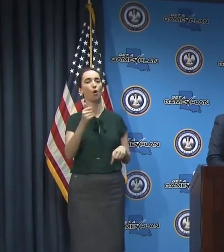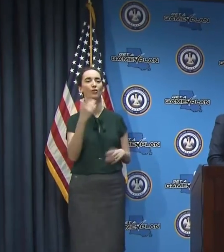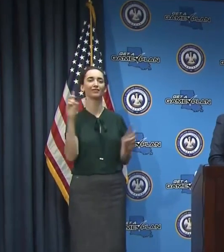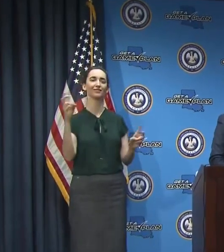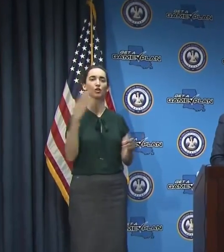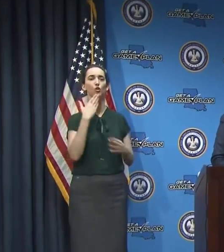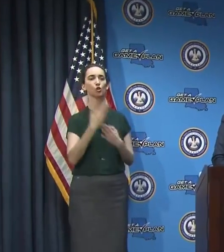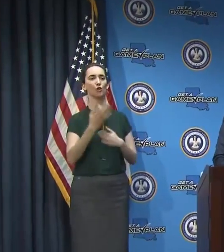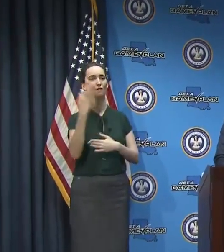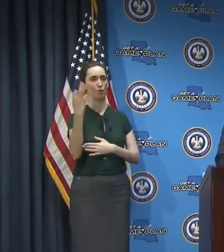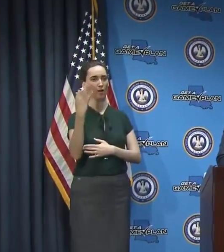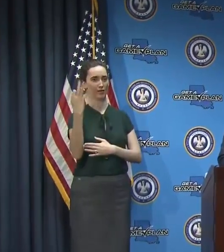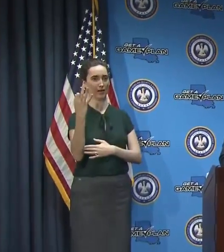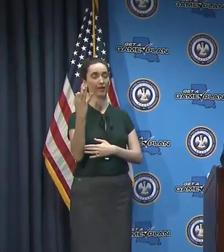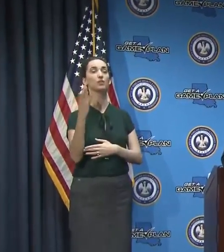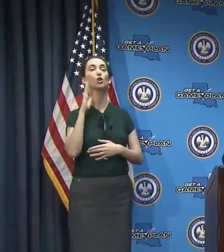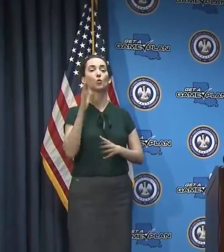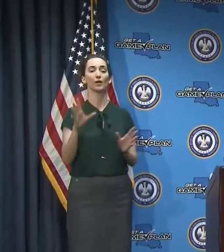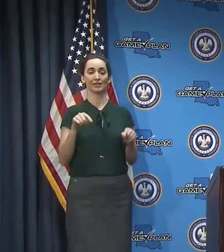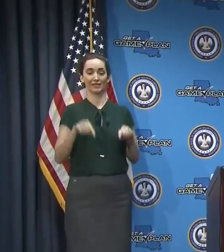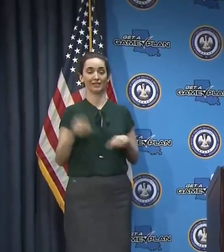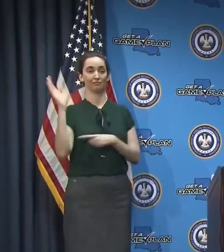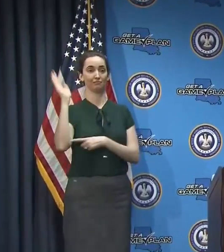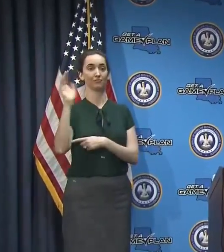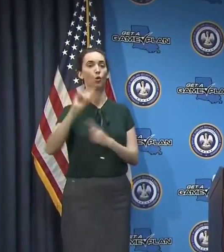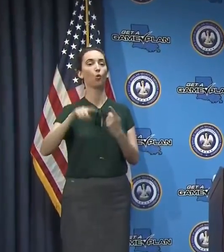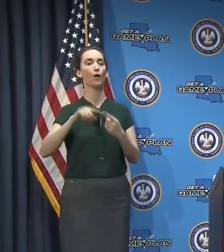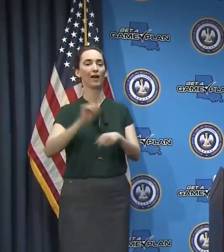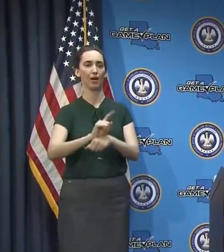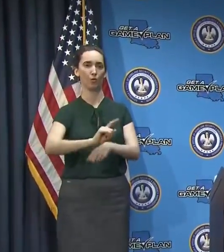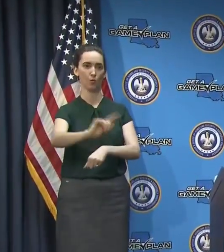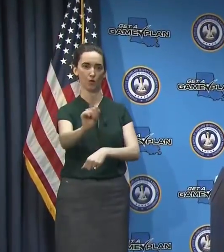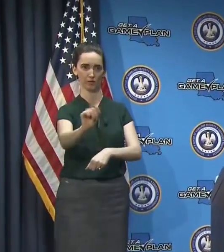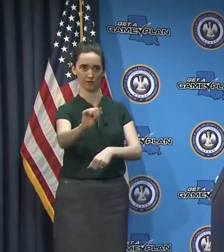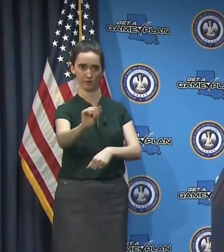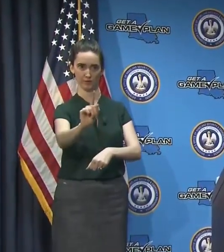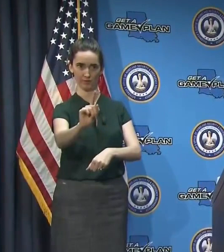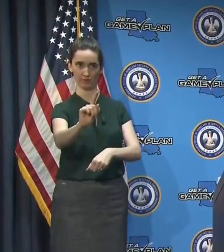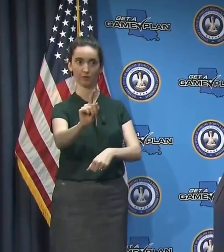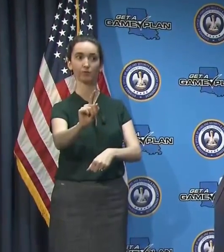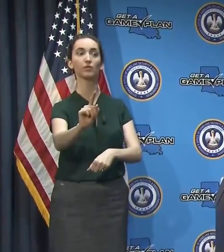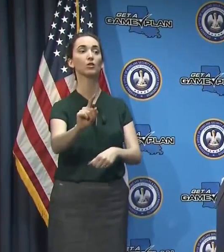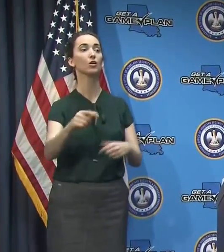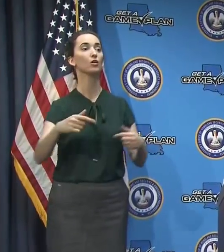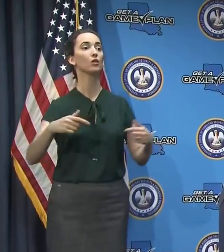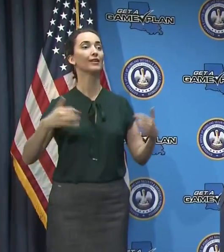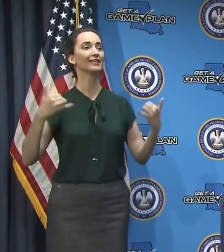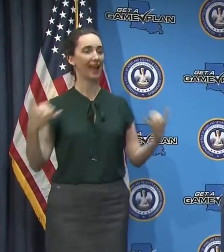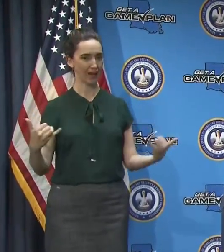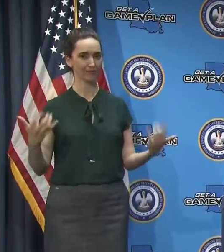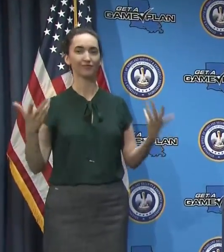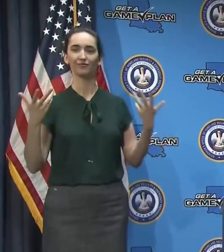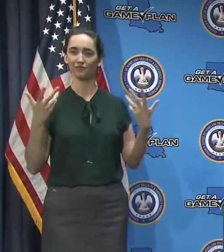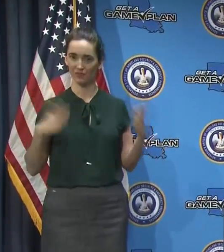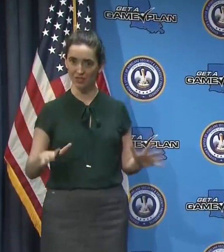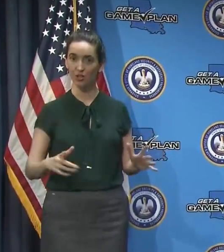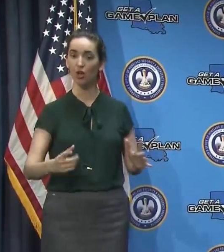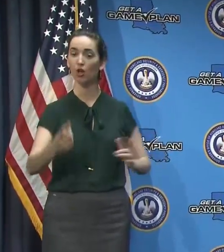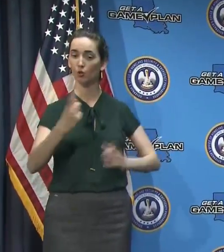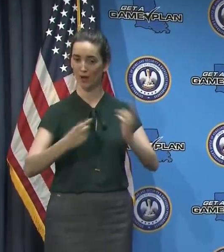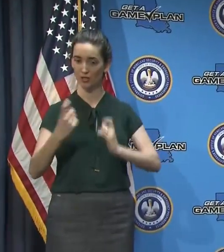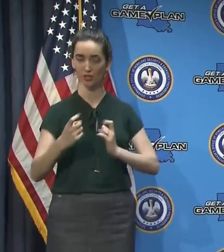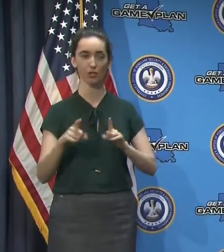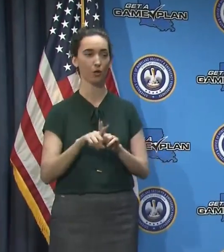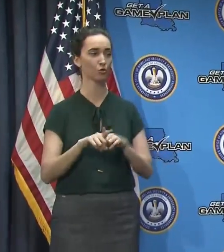we will have this, uh, press conference at 1 PM. Uh, so with that, I am prepared to take your questions and we do have Dr.